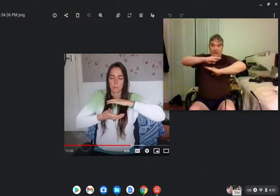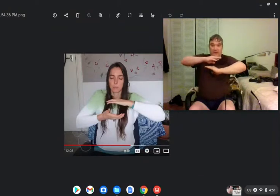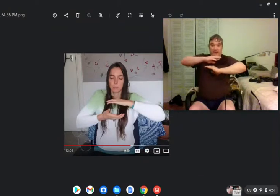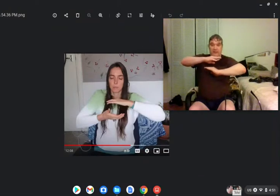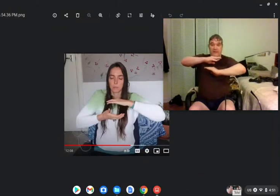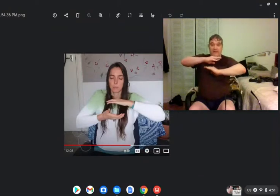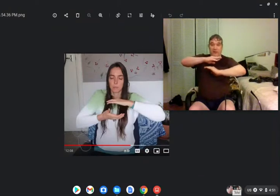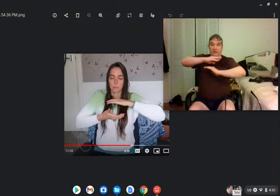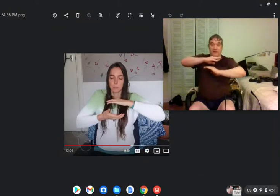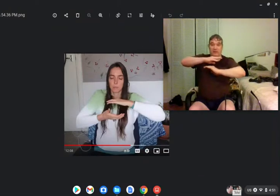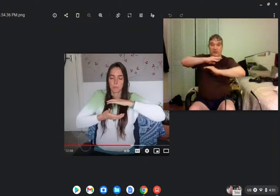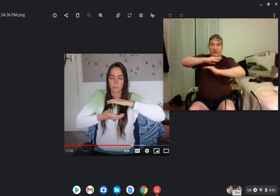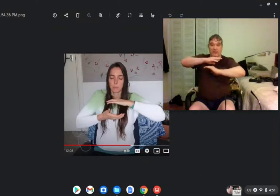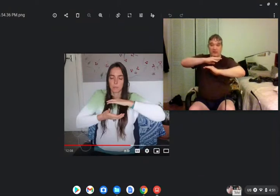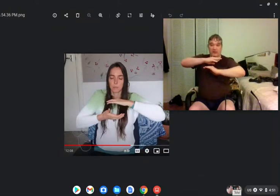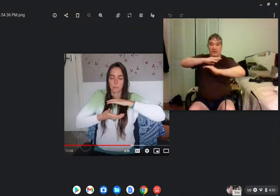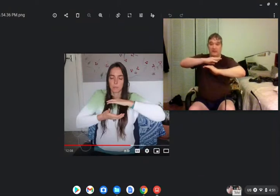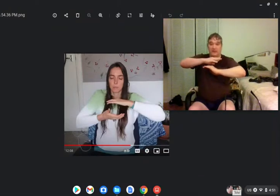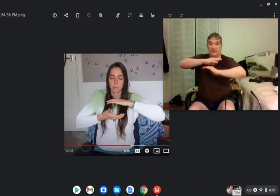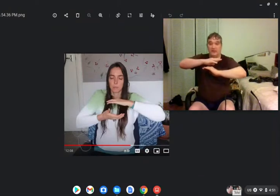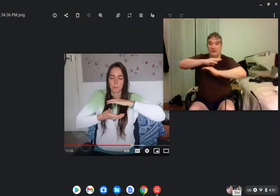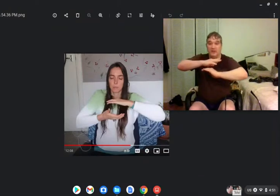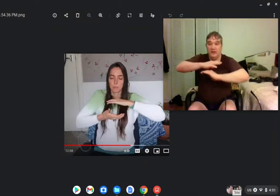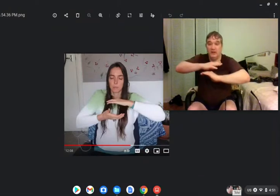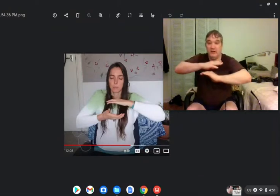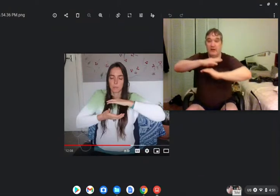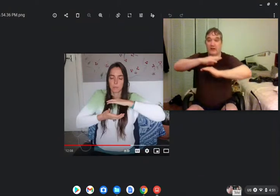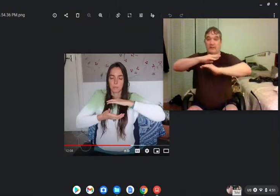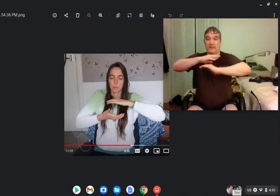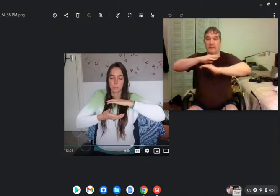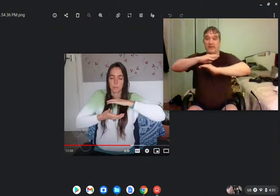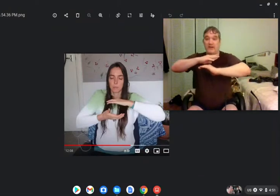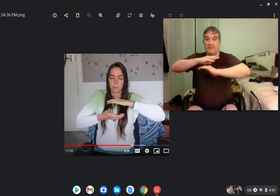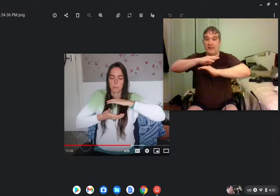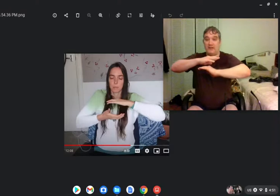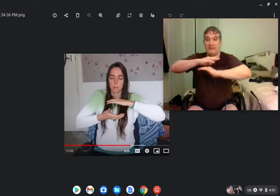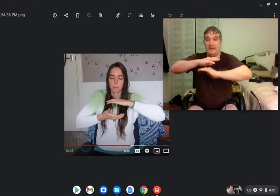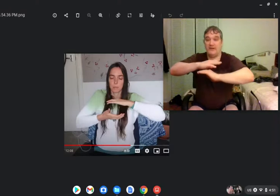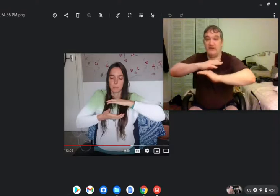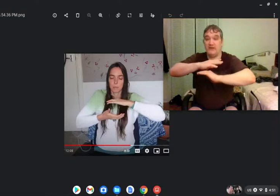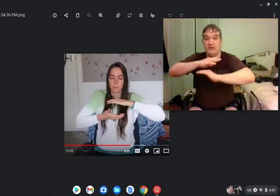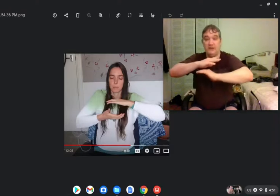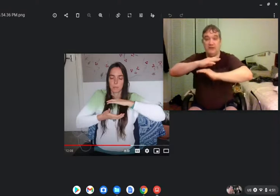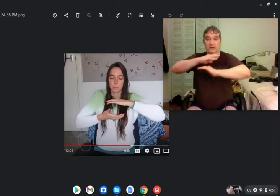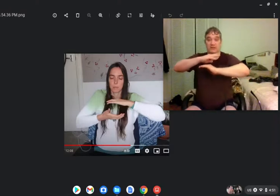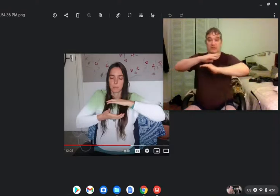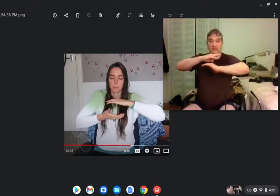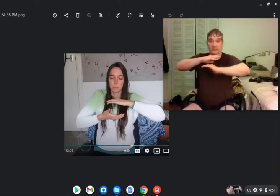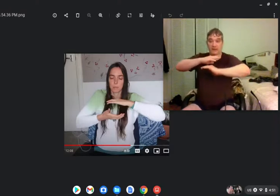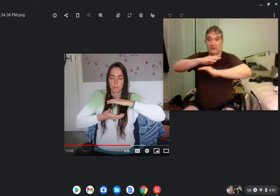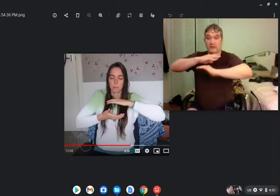is my forearms longer than hers let me get my face about as big as hers